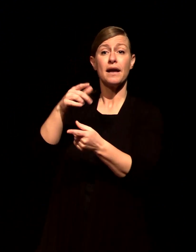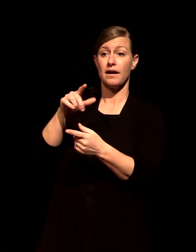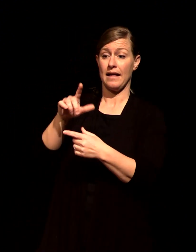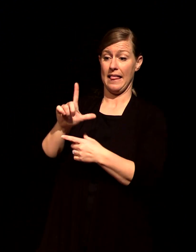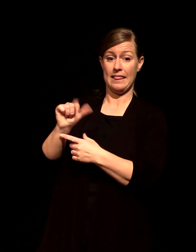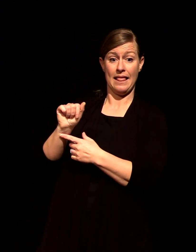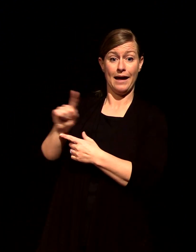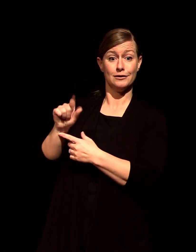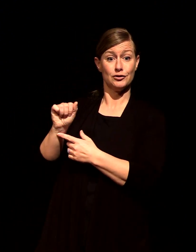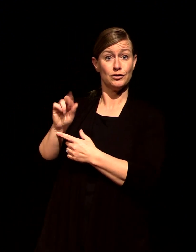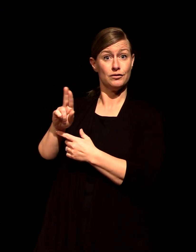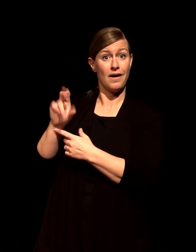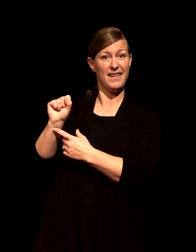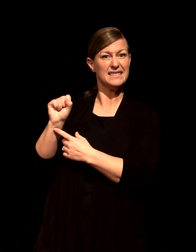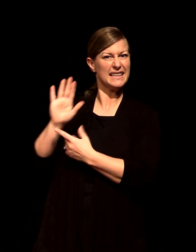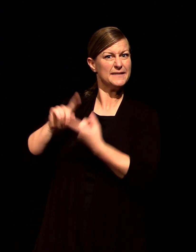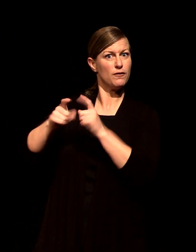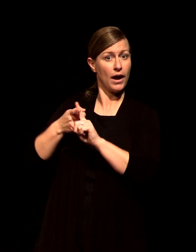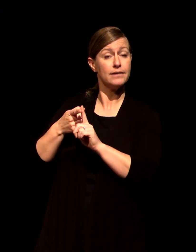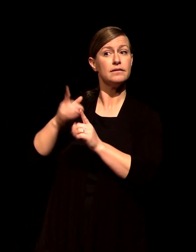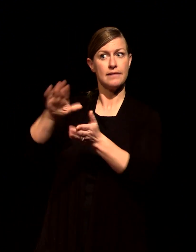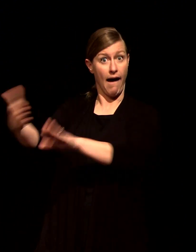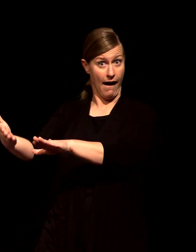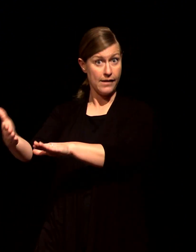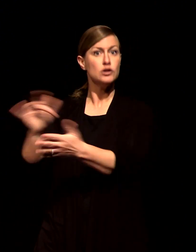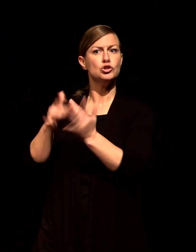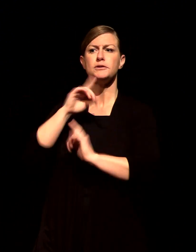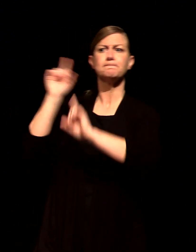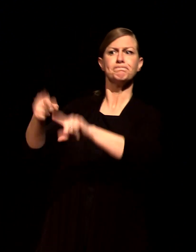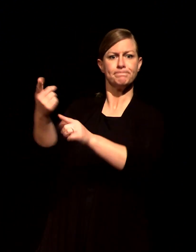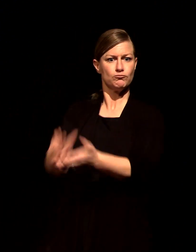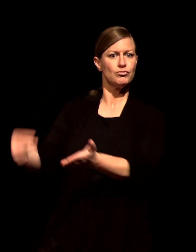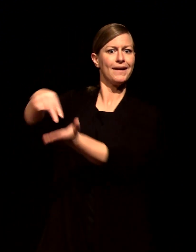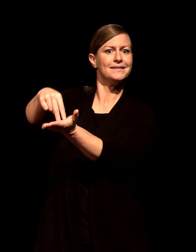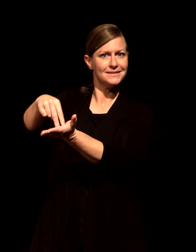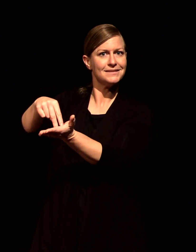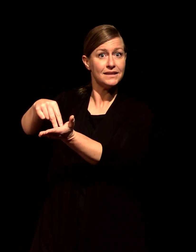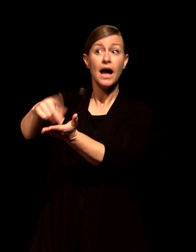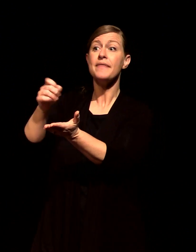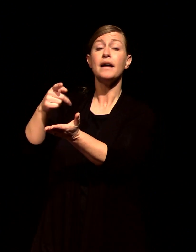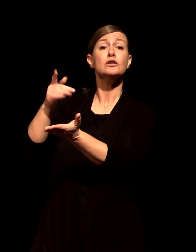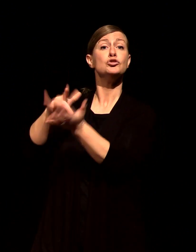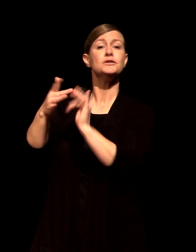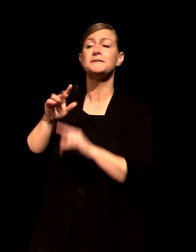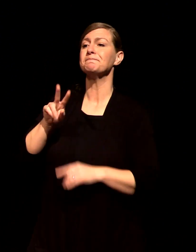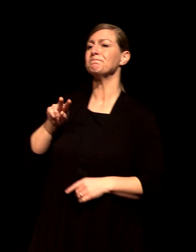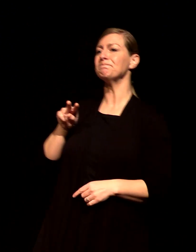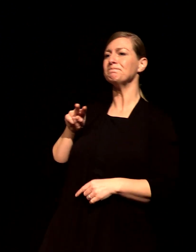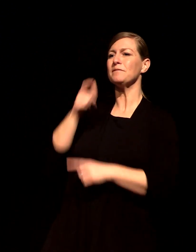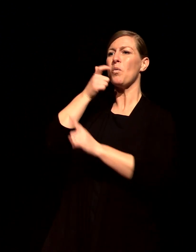Lazarus in a quiet embrace as tears of joy are streaming down their face